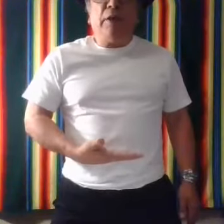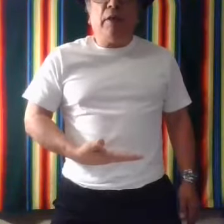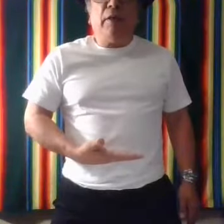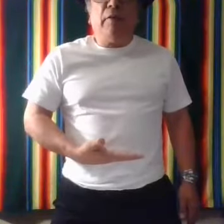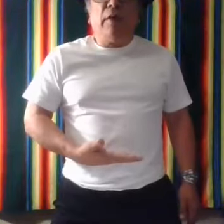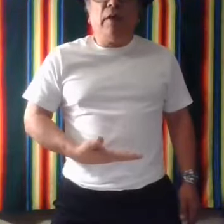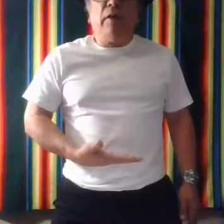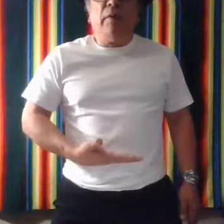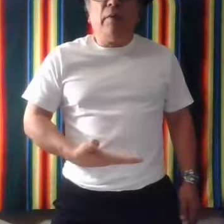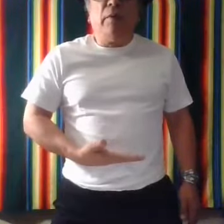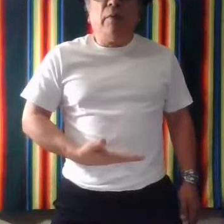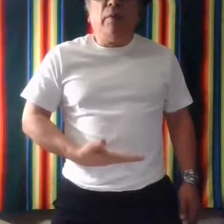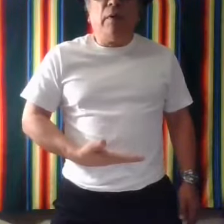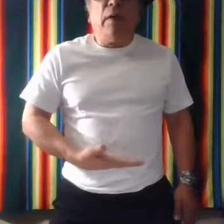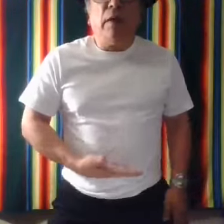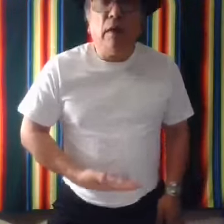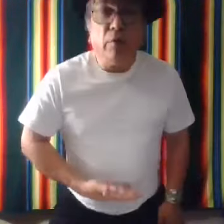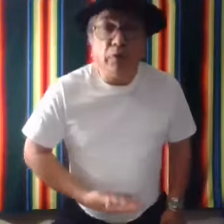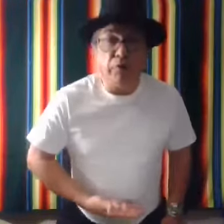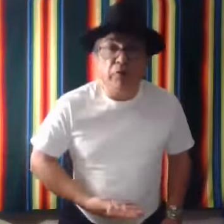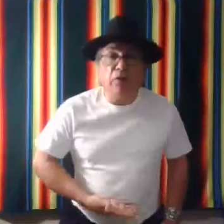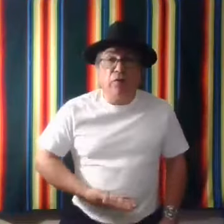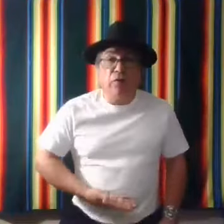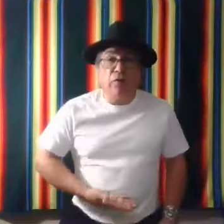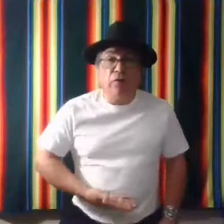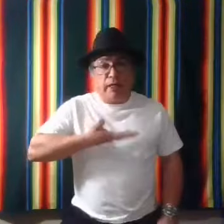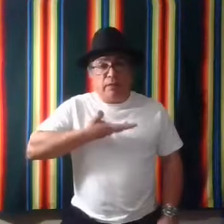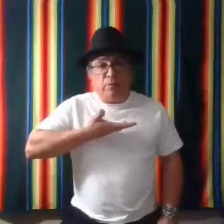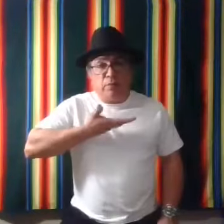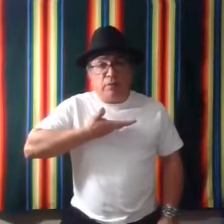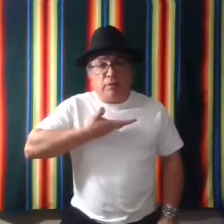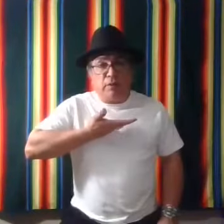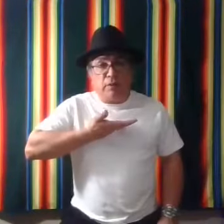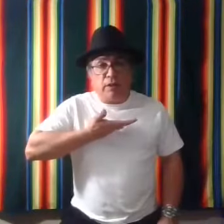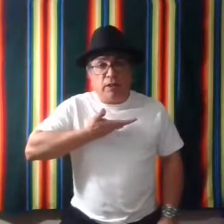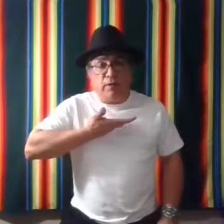right here. When you're full, your hands come up to here.